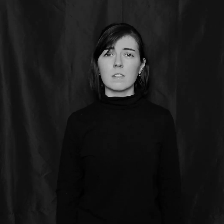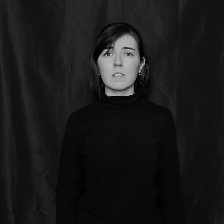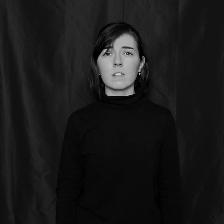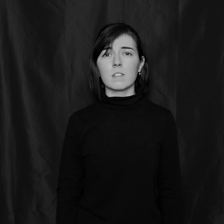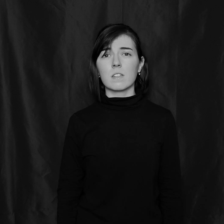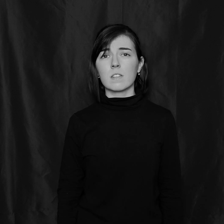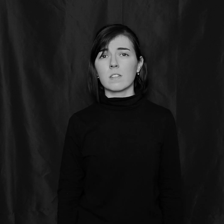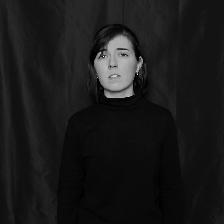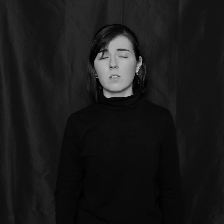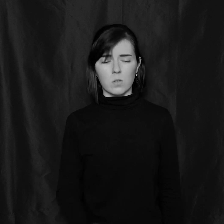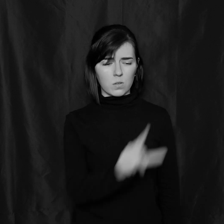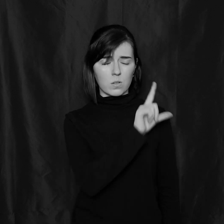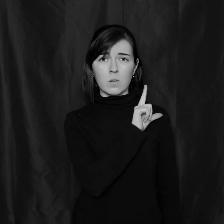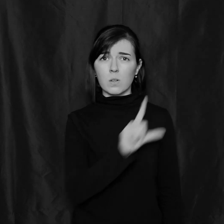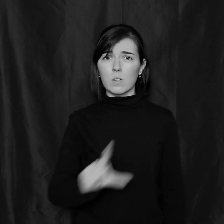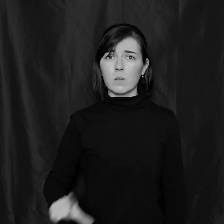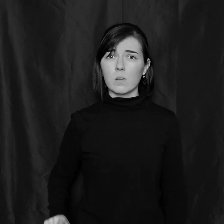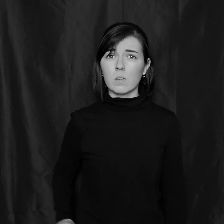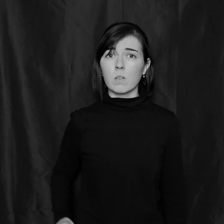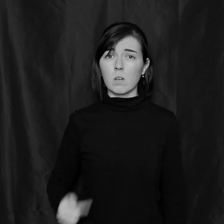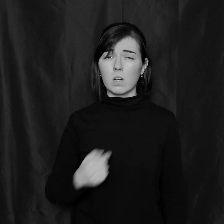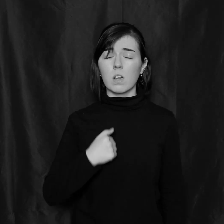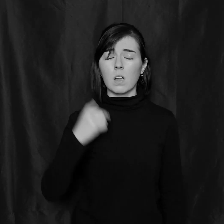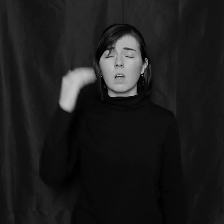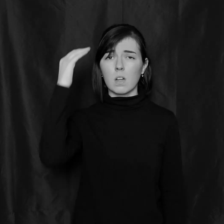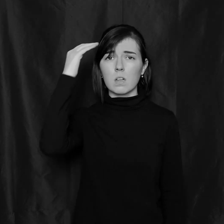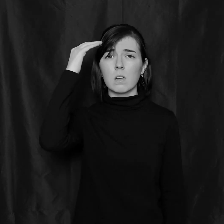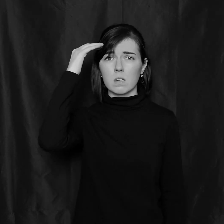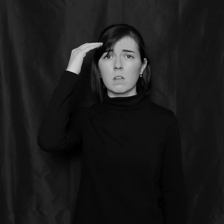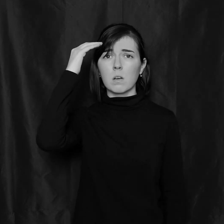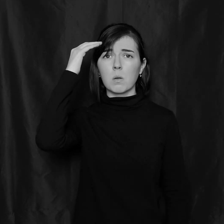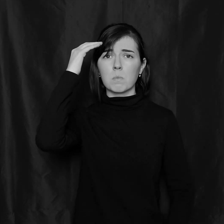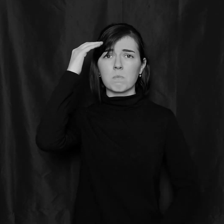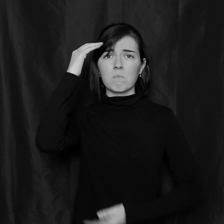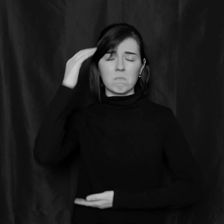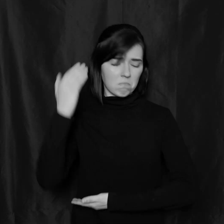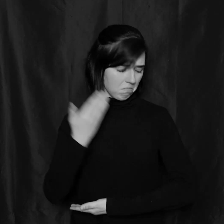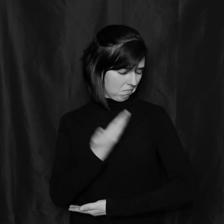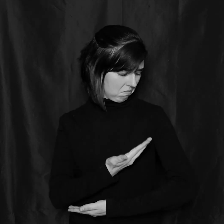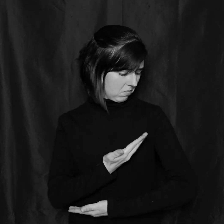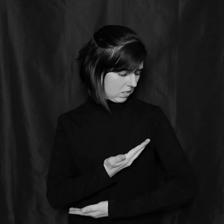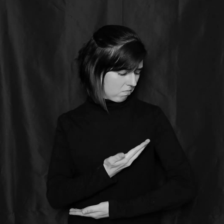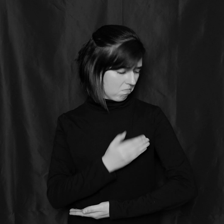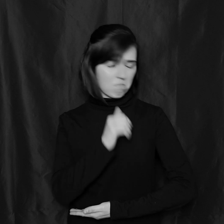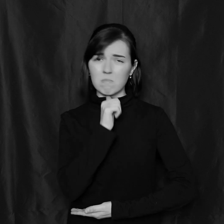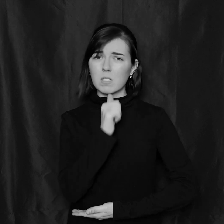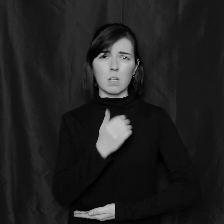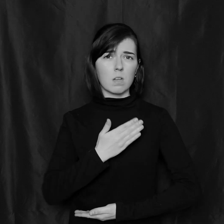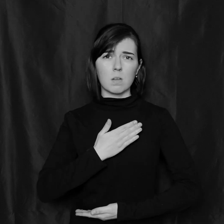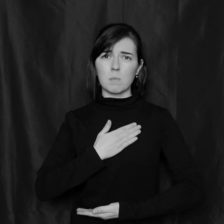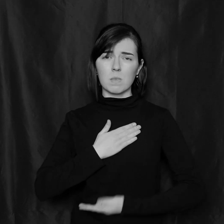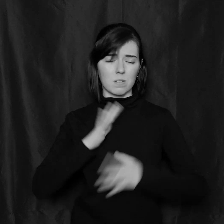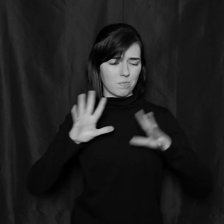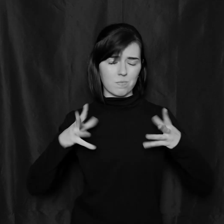Lord, I know He's not my own,